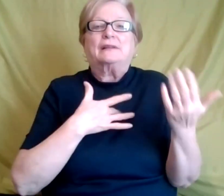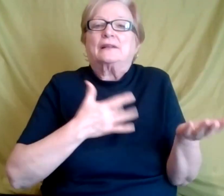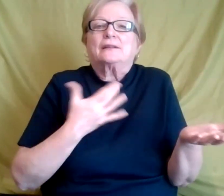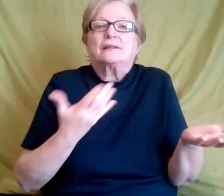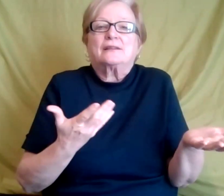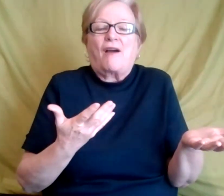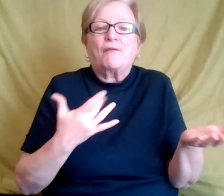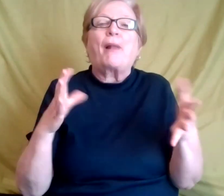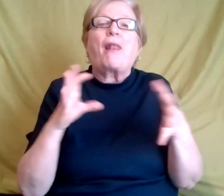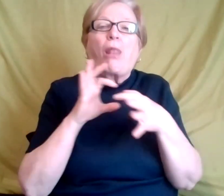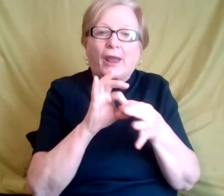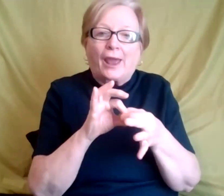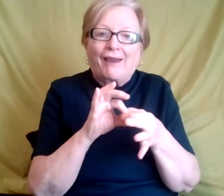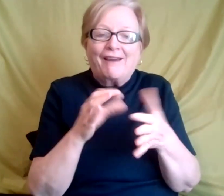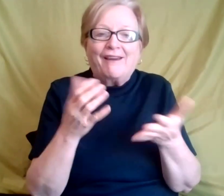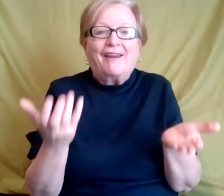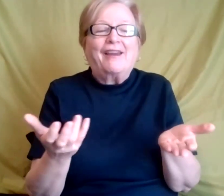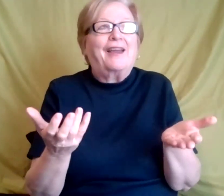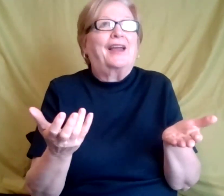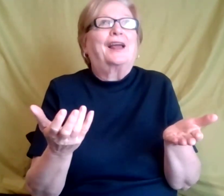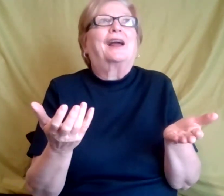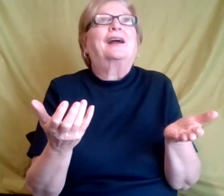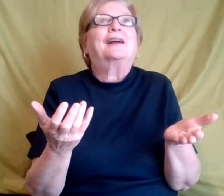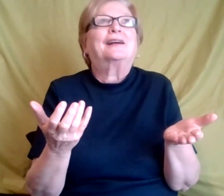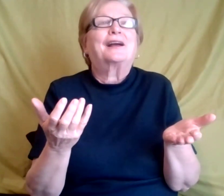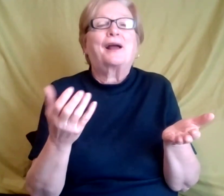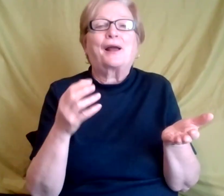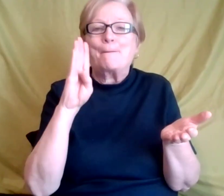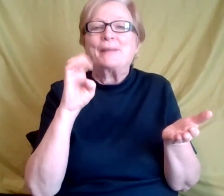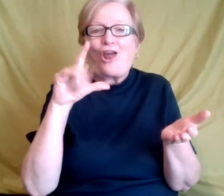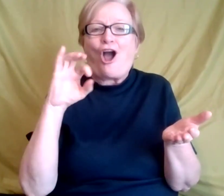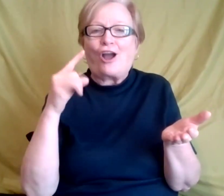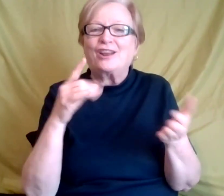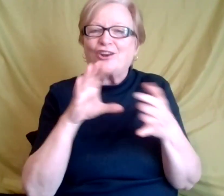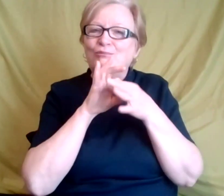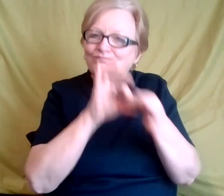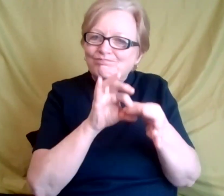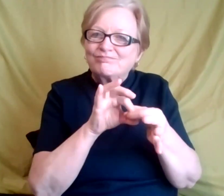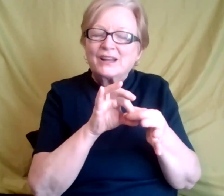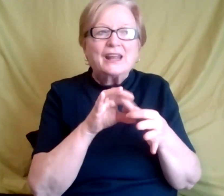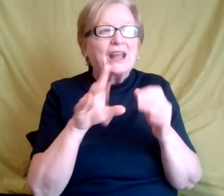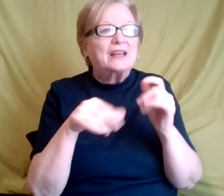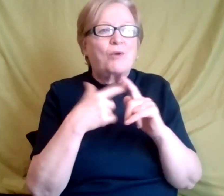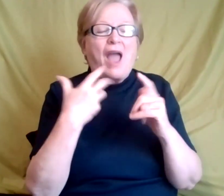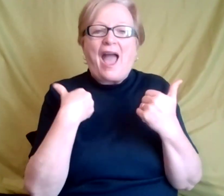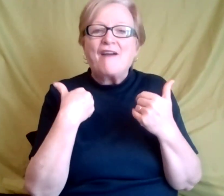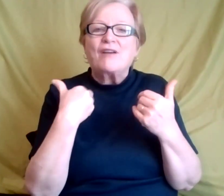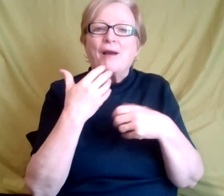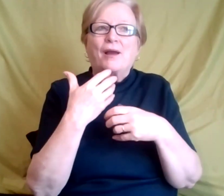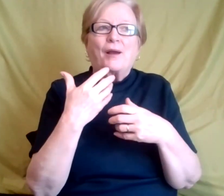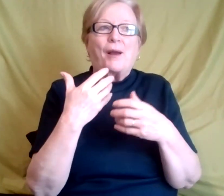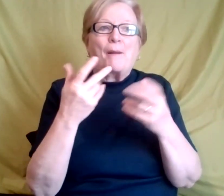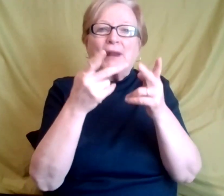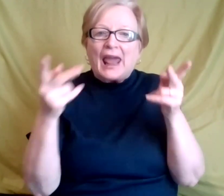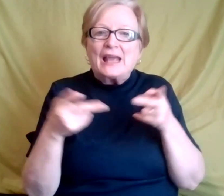belonging. And to make sure that, you know, you're creating a space where